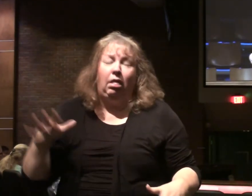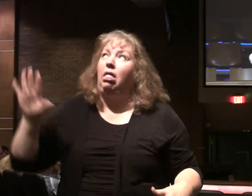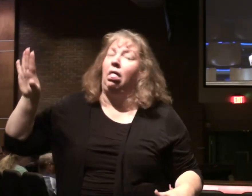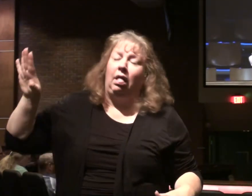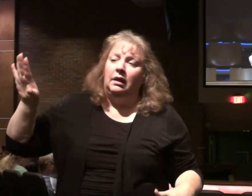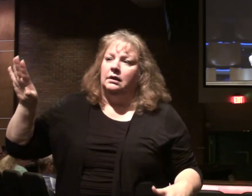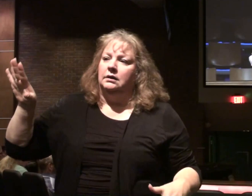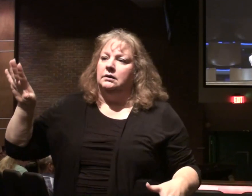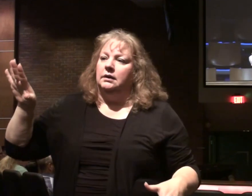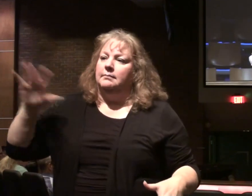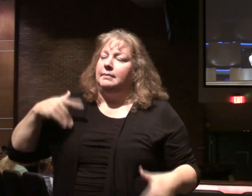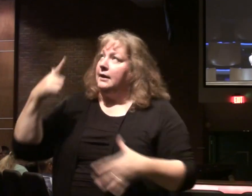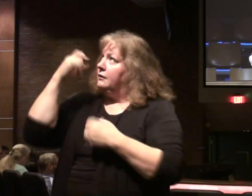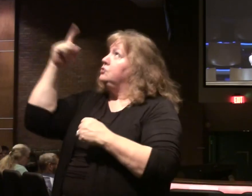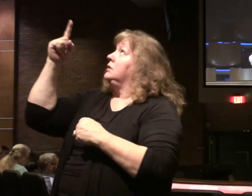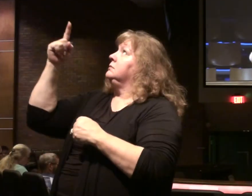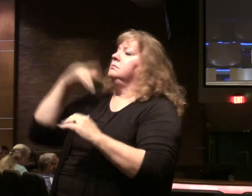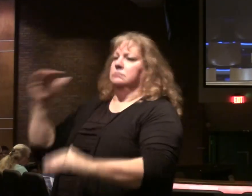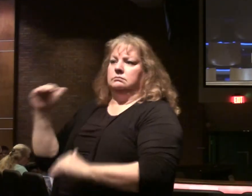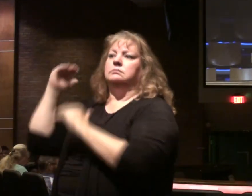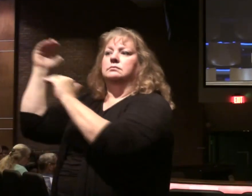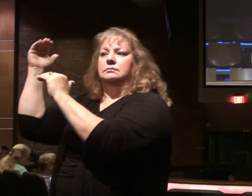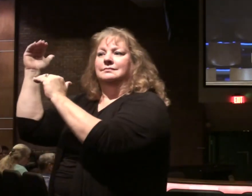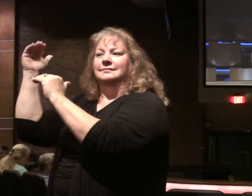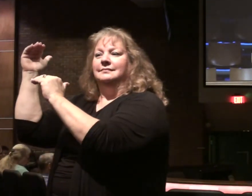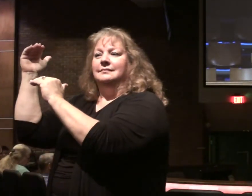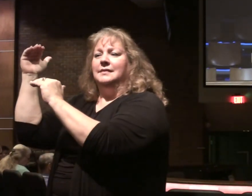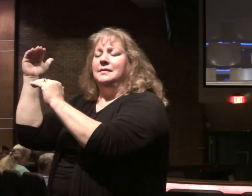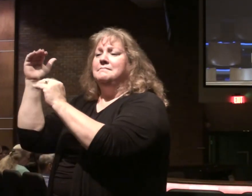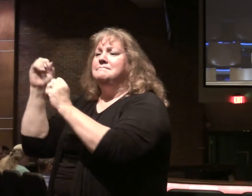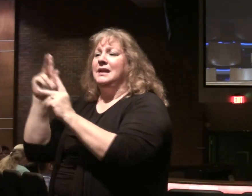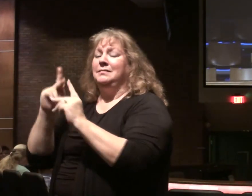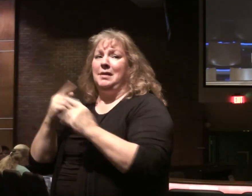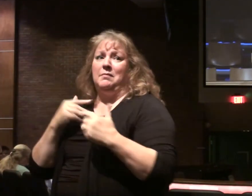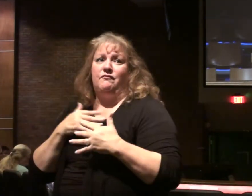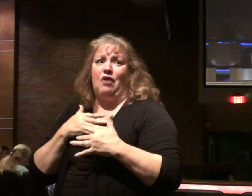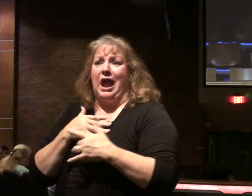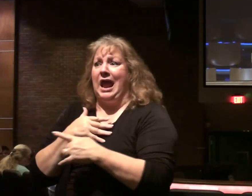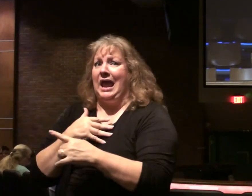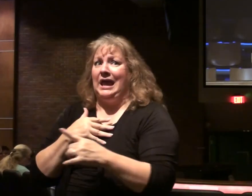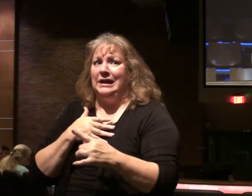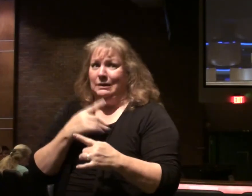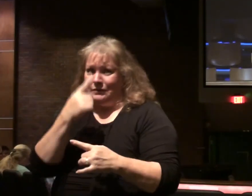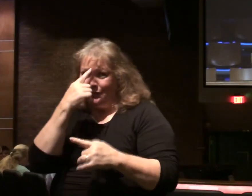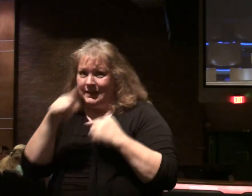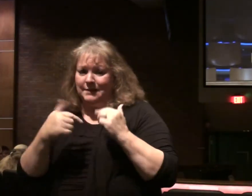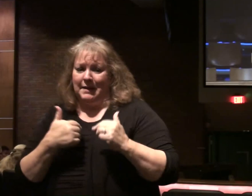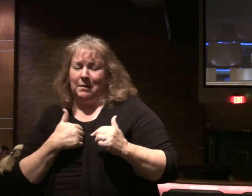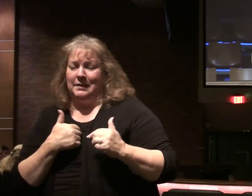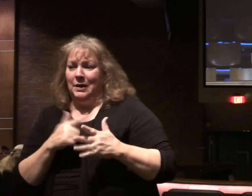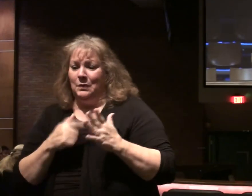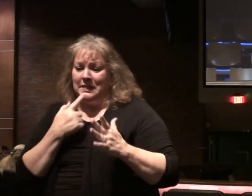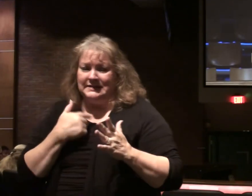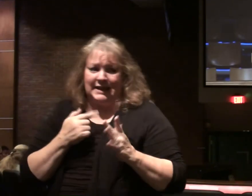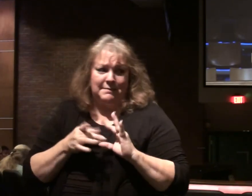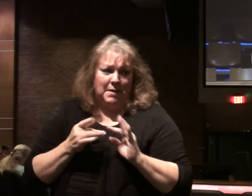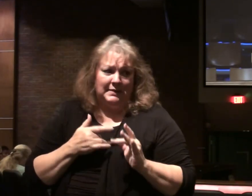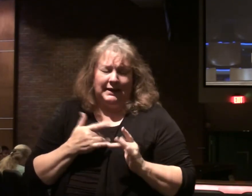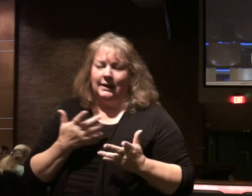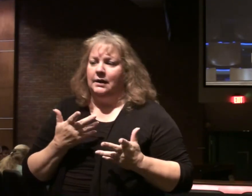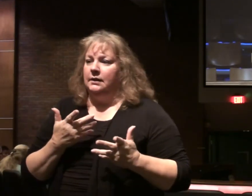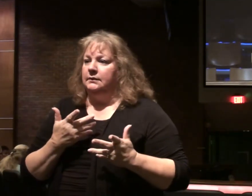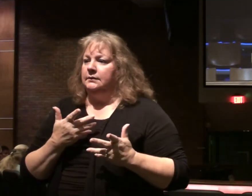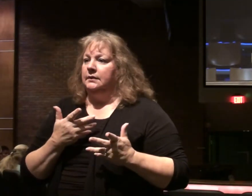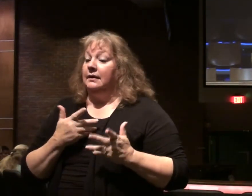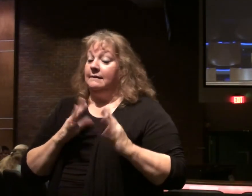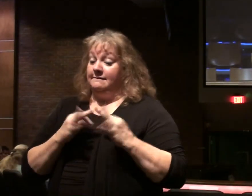But he who trusts in the Lord will be exalted. Many people live in fear of others. What others think. What others are going to say about them. Maybe